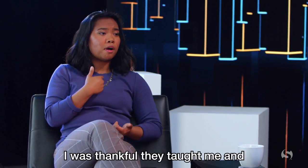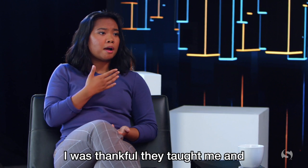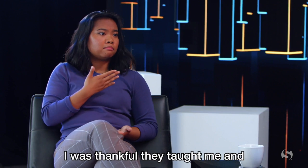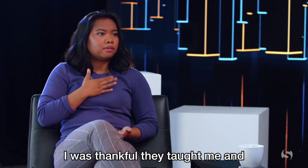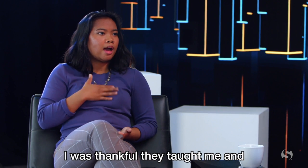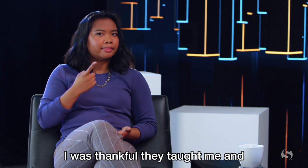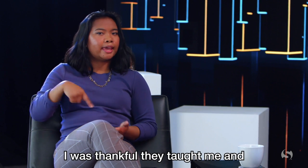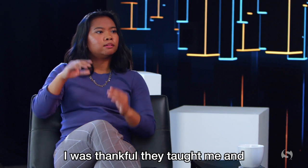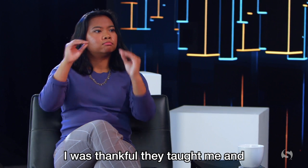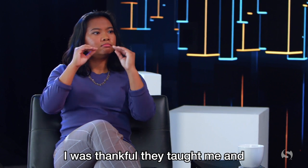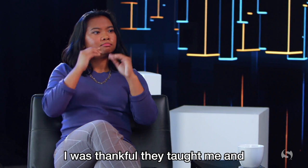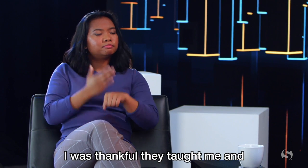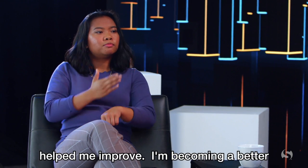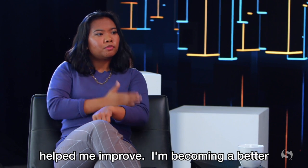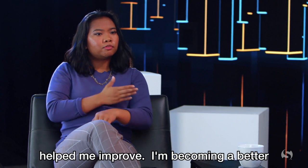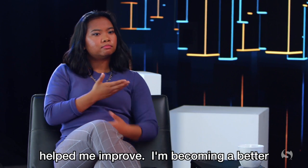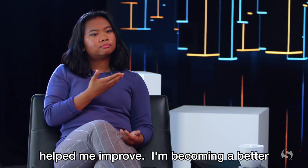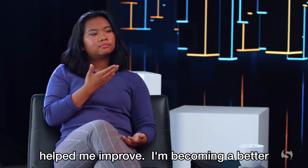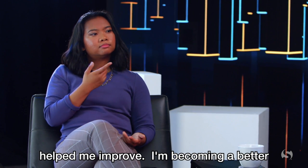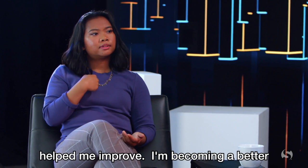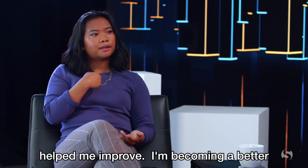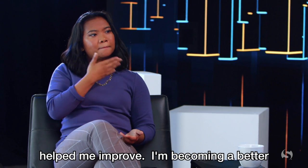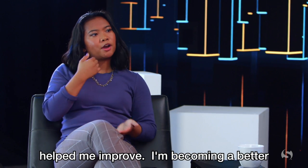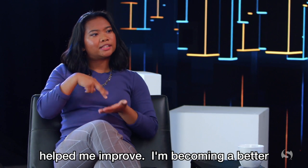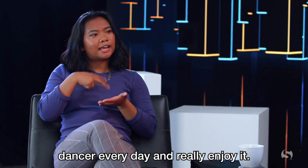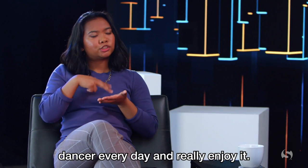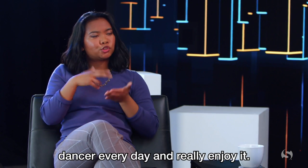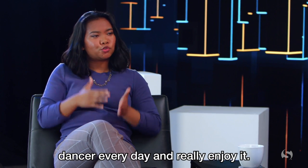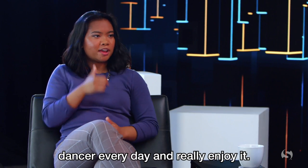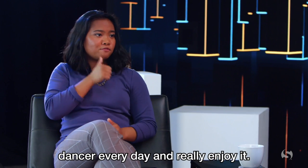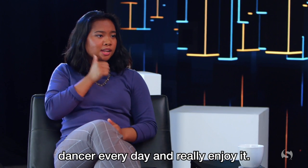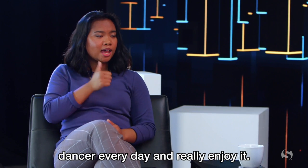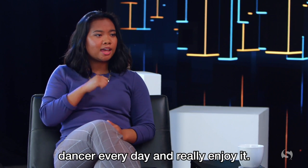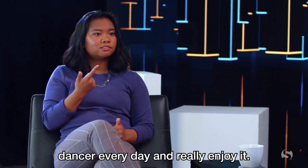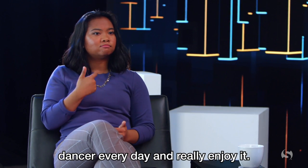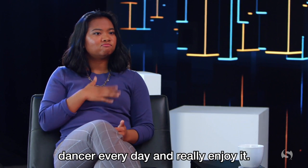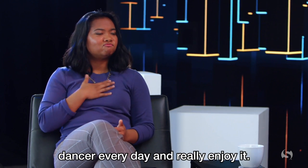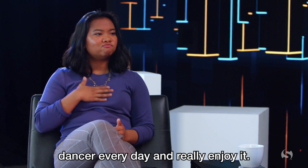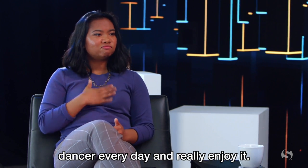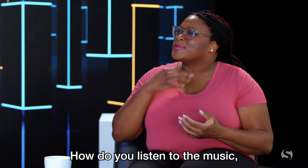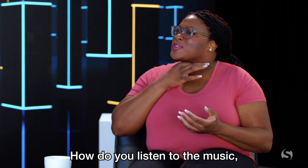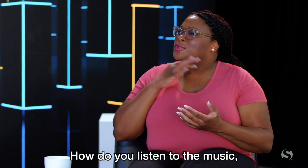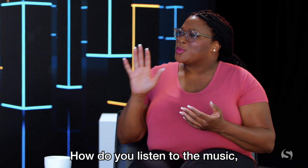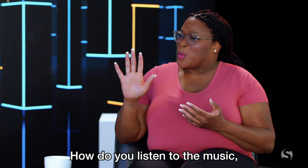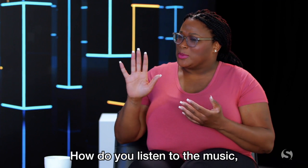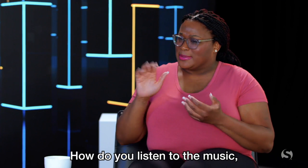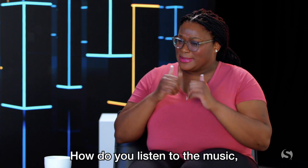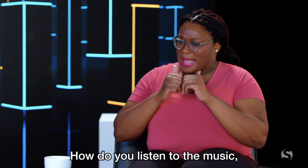I was thankful they taught me and helped me improve. I'm becoming a better dancer every day and really enjoy it. How do you